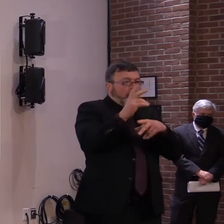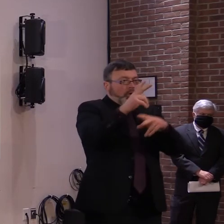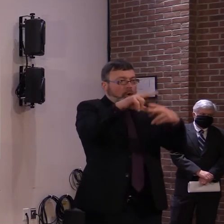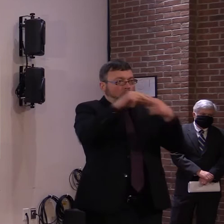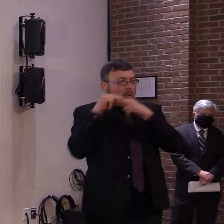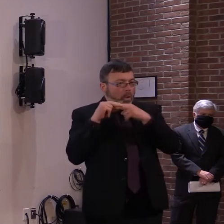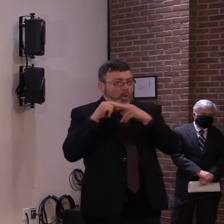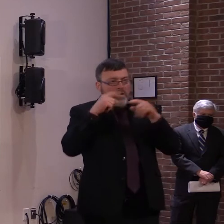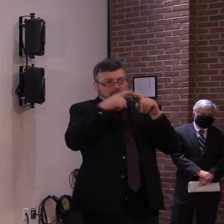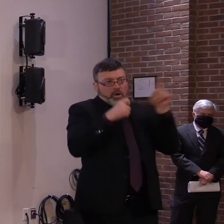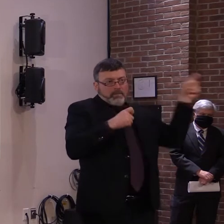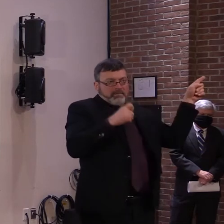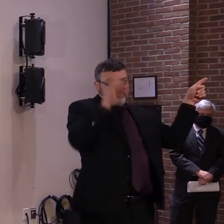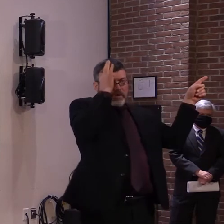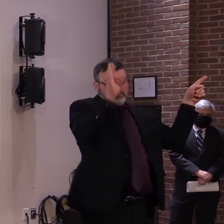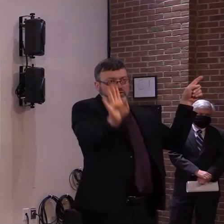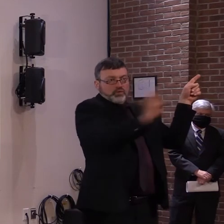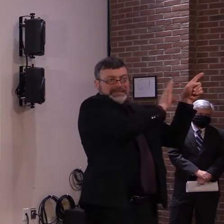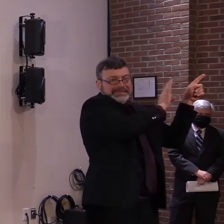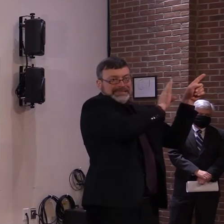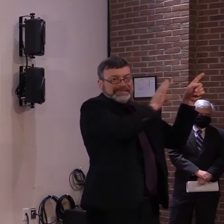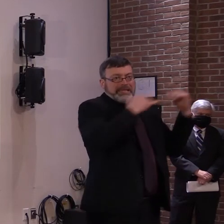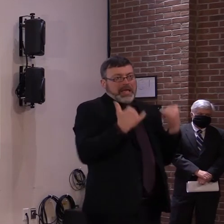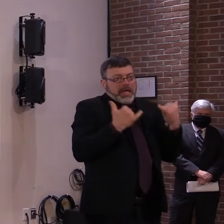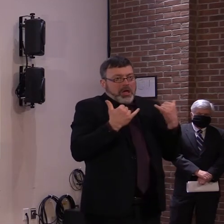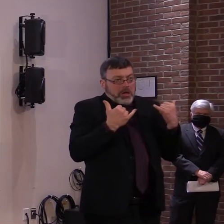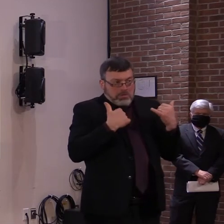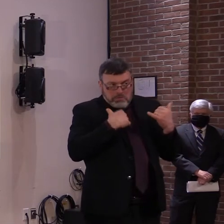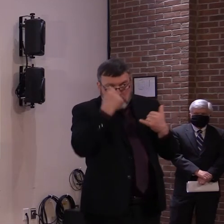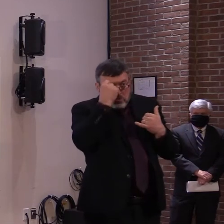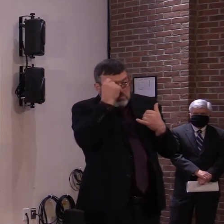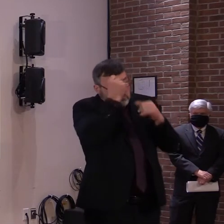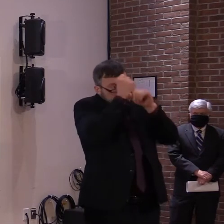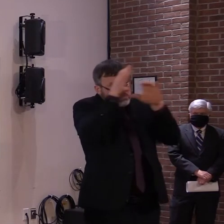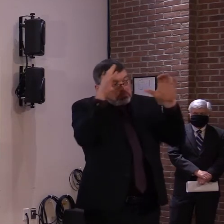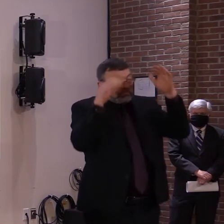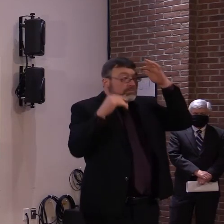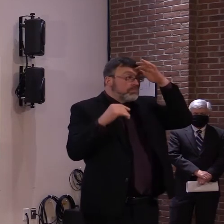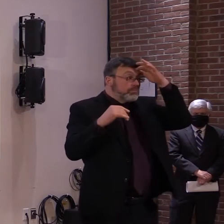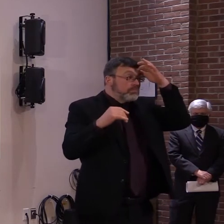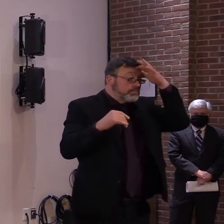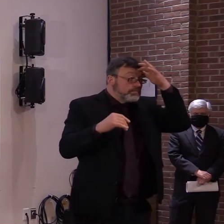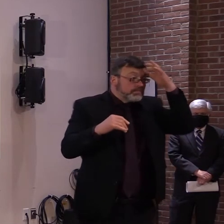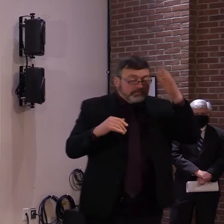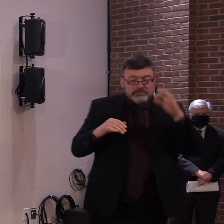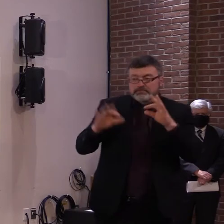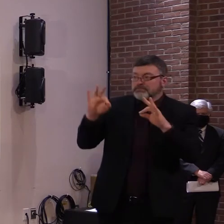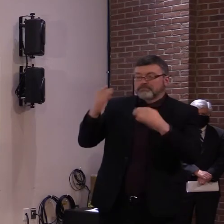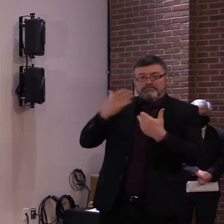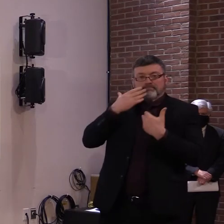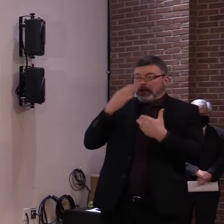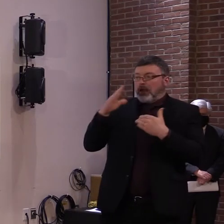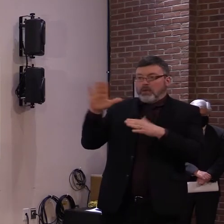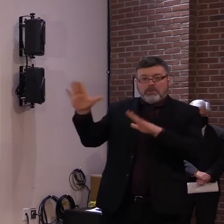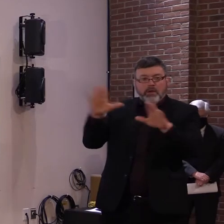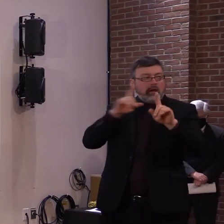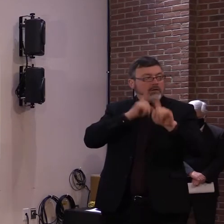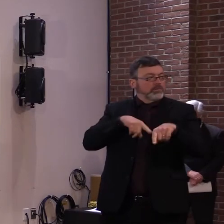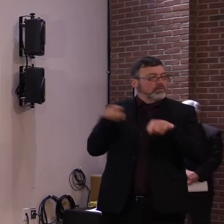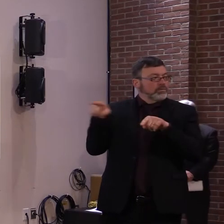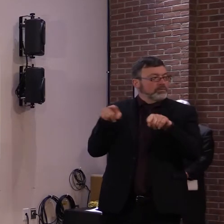Okay. Thank you very much, Governor and Secretary Curley. Appreciate it. Thank you. Andrea, seven days.